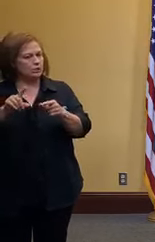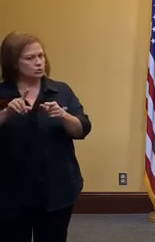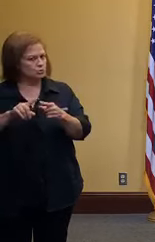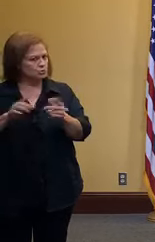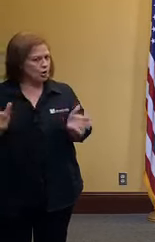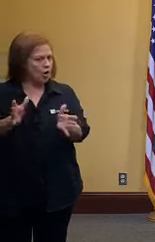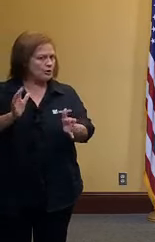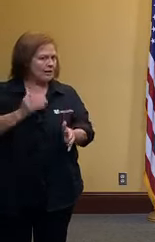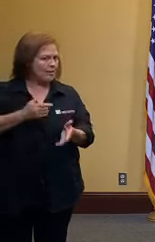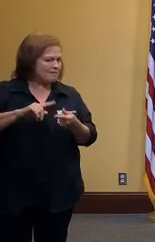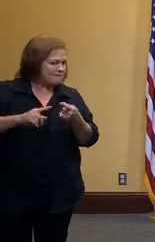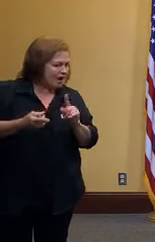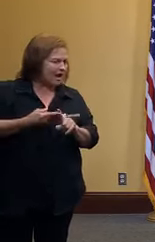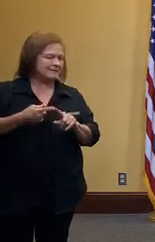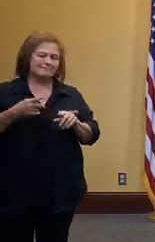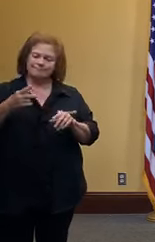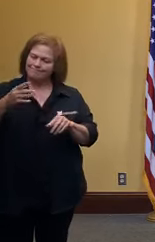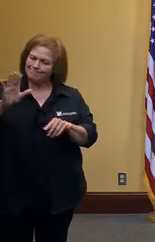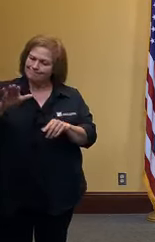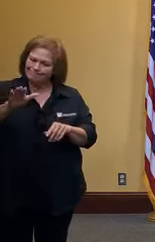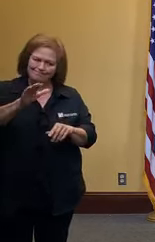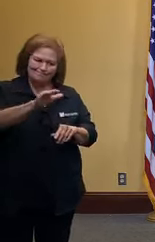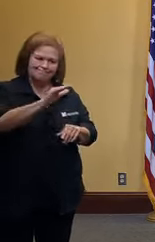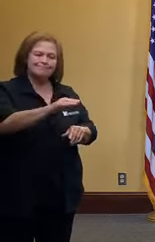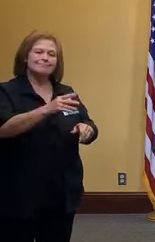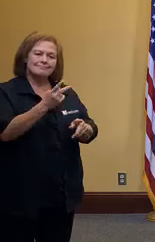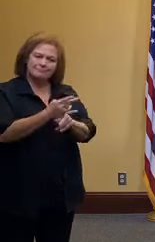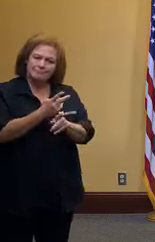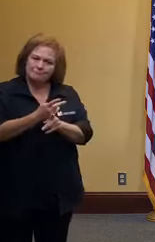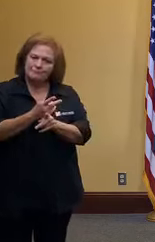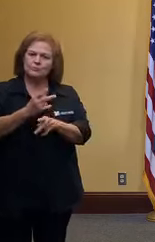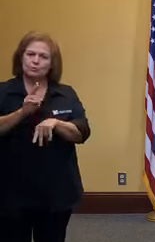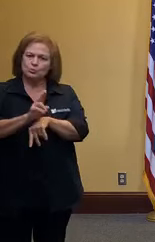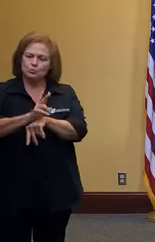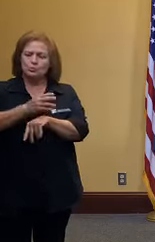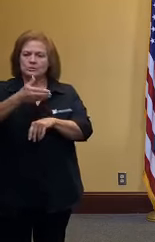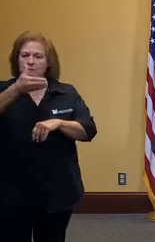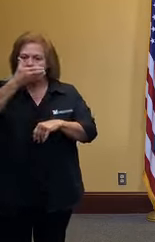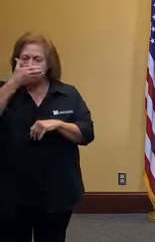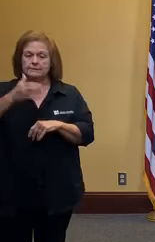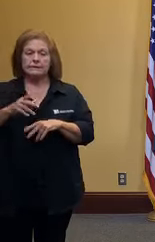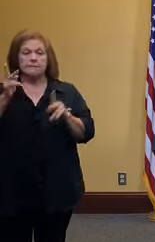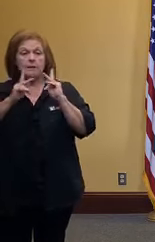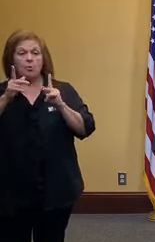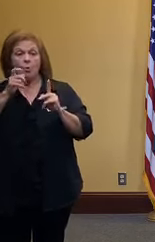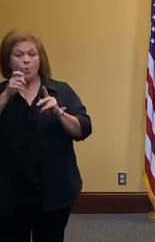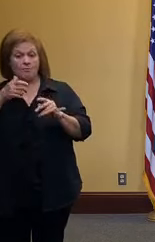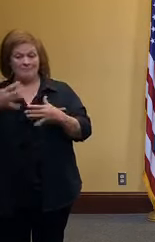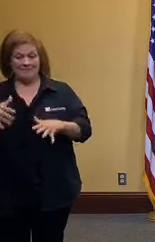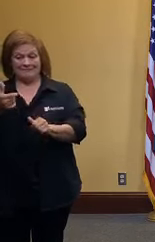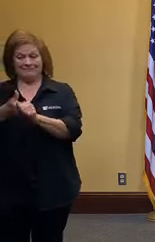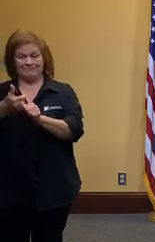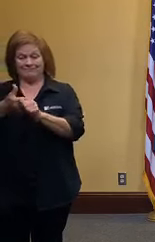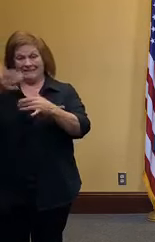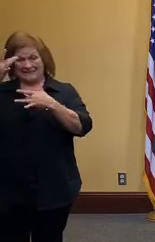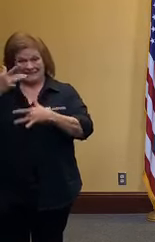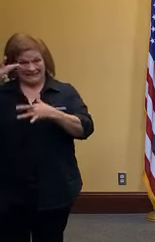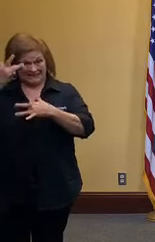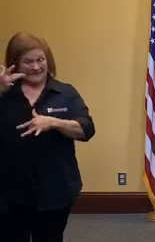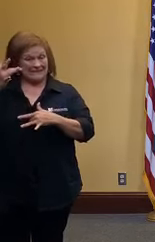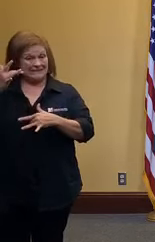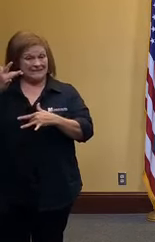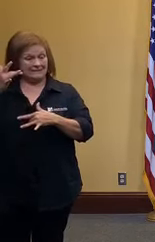relatives and everybody we know elderly and those with serious chronic medical conditions who are at greatest risk of